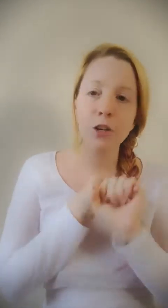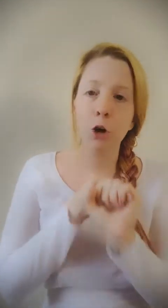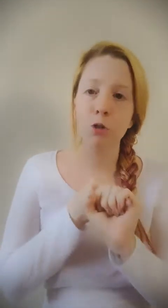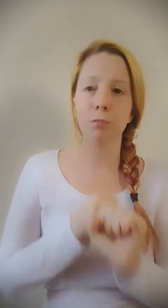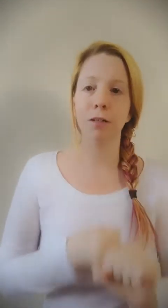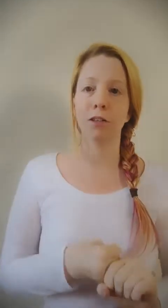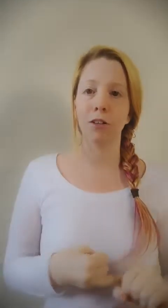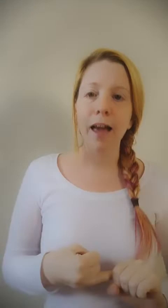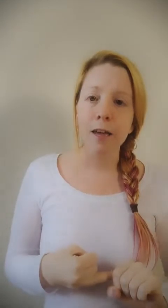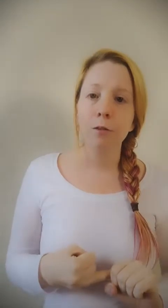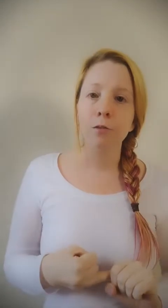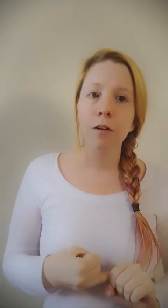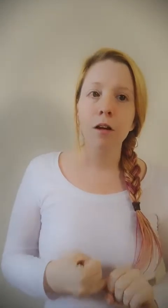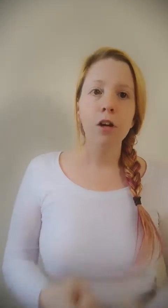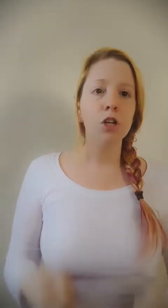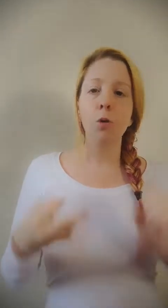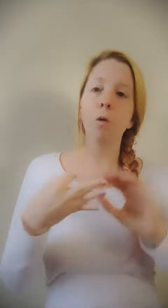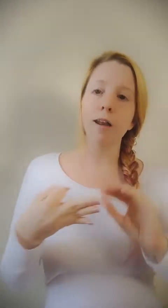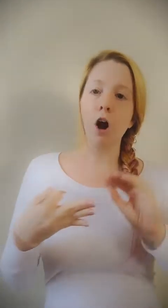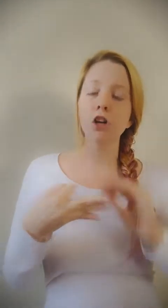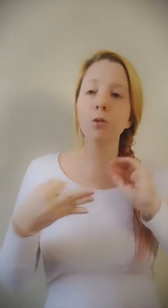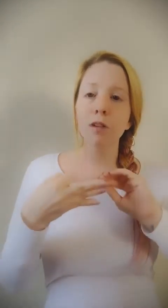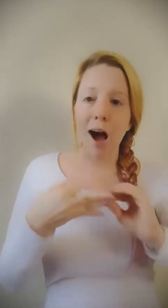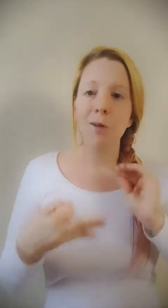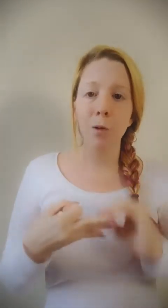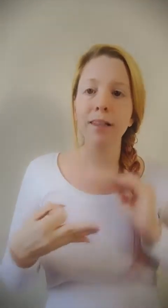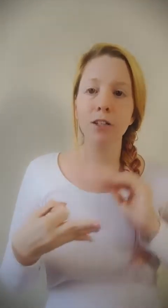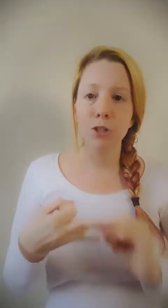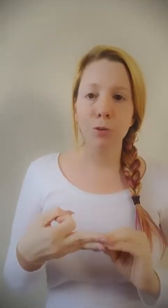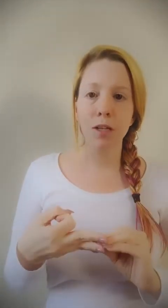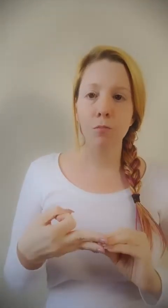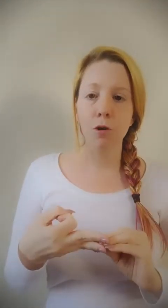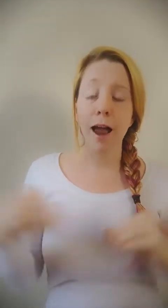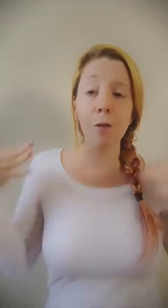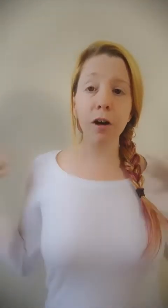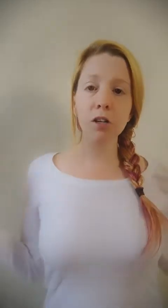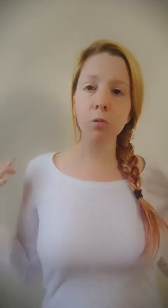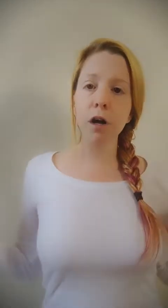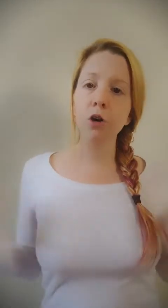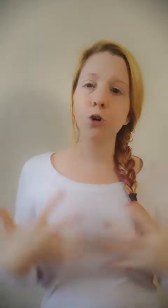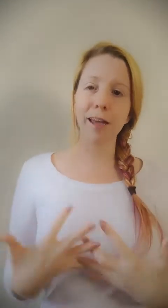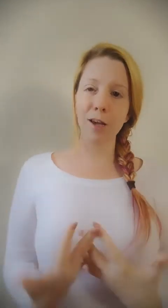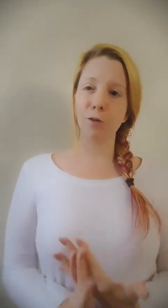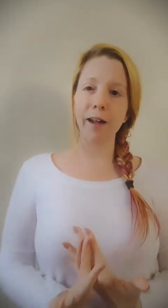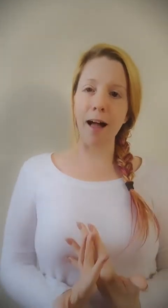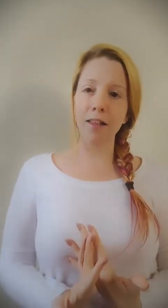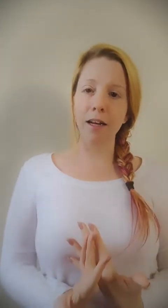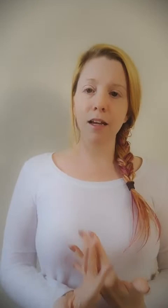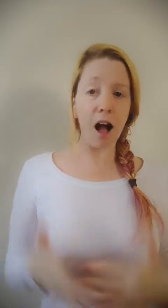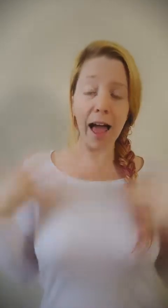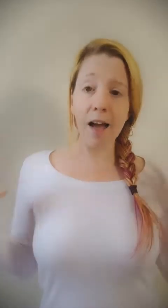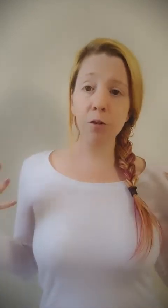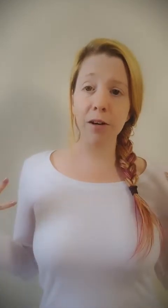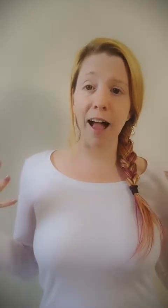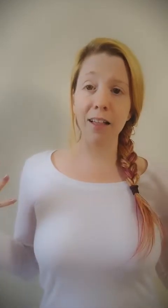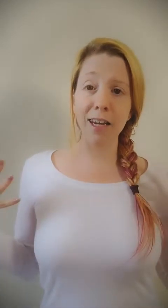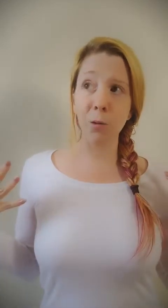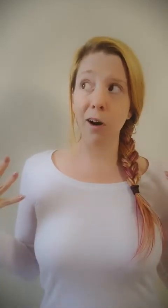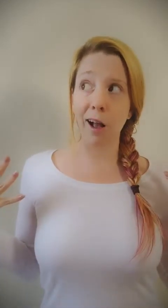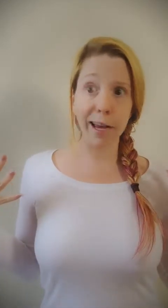-negotiable in your life. You know, what are you not willing to do anymore, and where do you want to create your reality? I have a reality where I